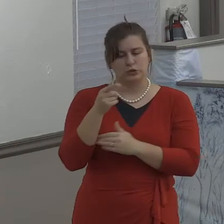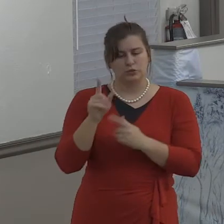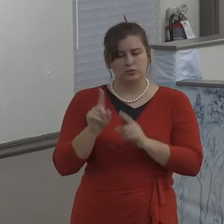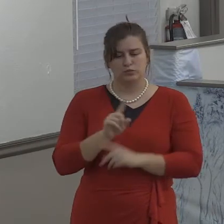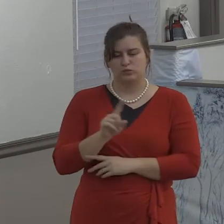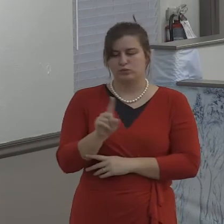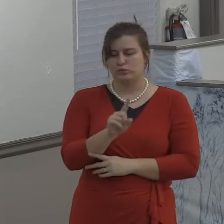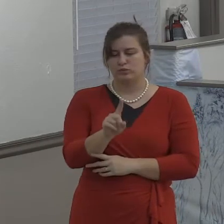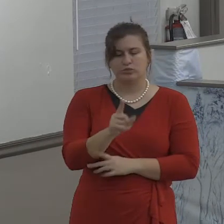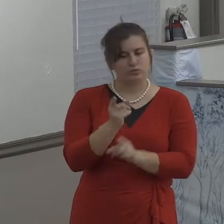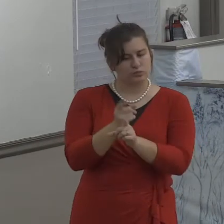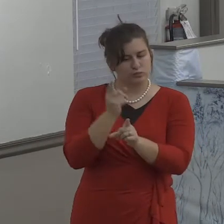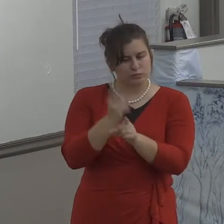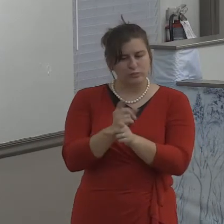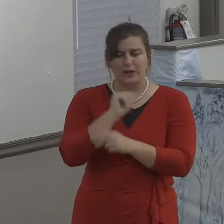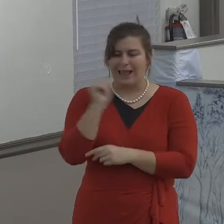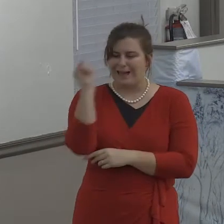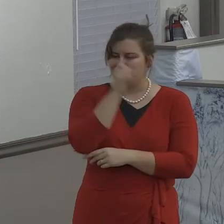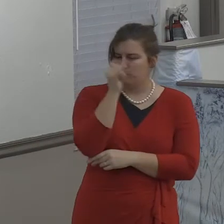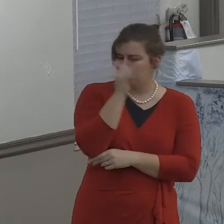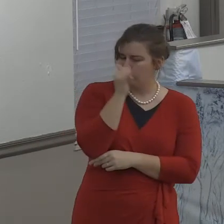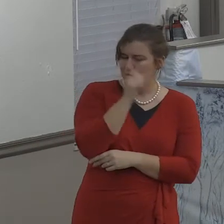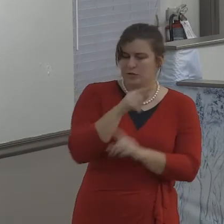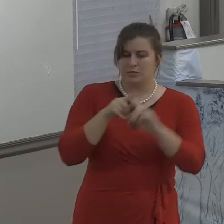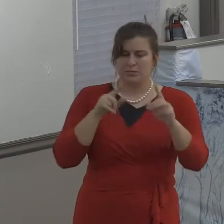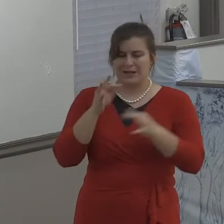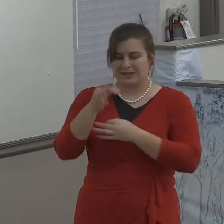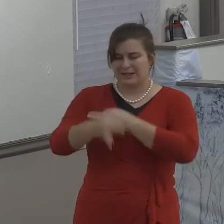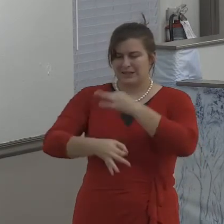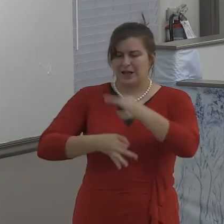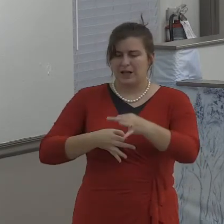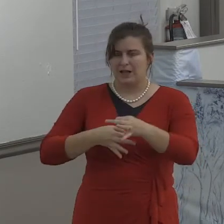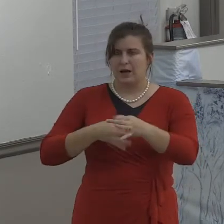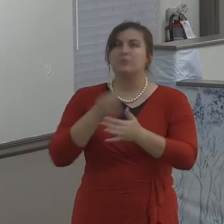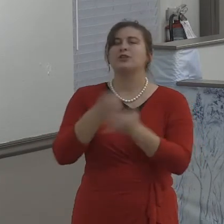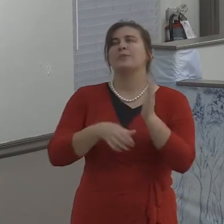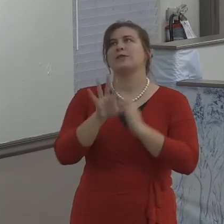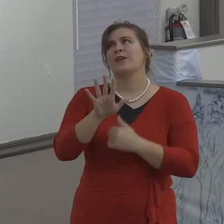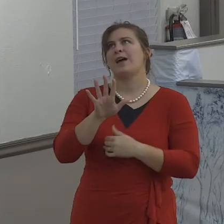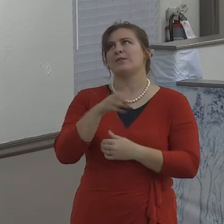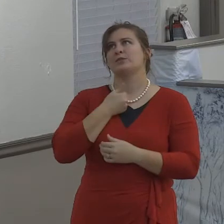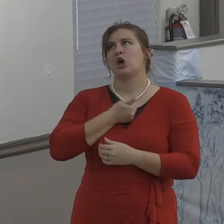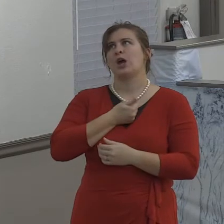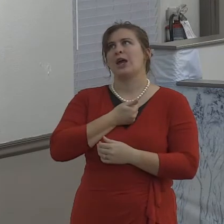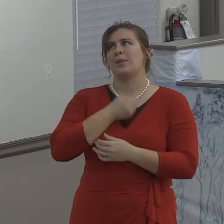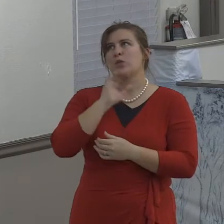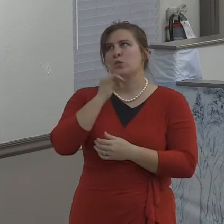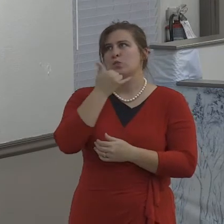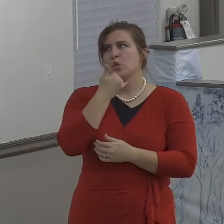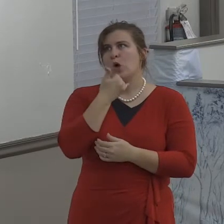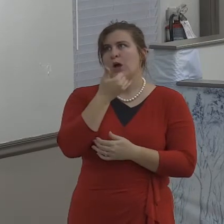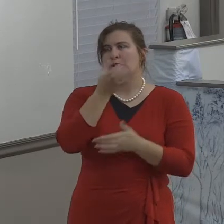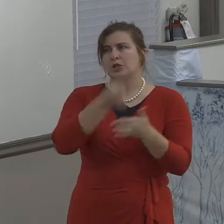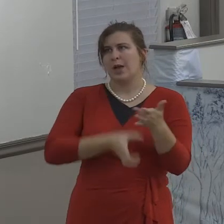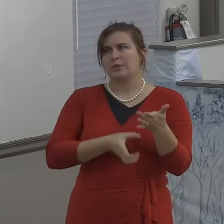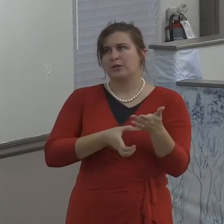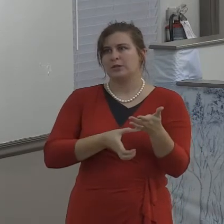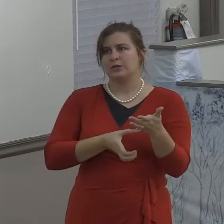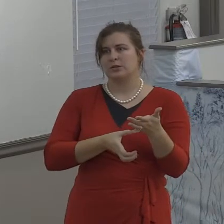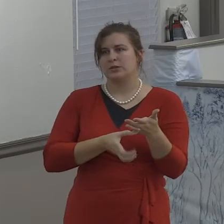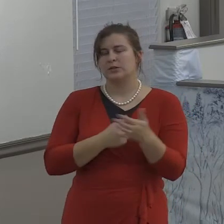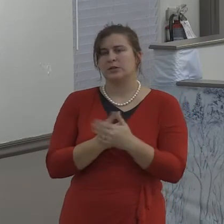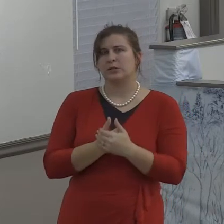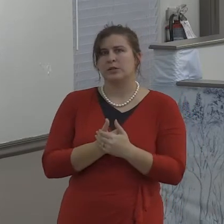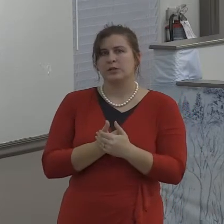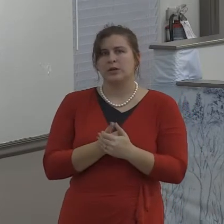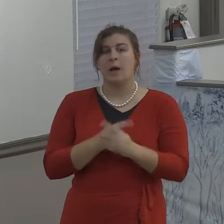So we need to, we need to watch how we speak. Words are weapons. But words can also be great, great